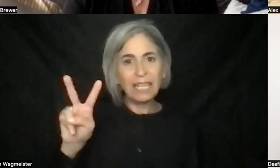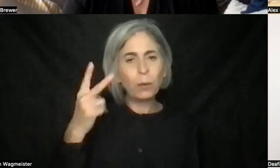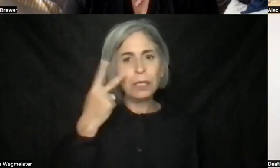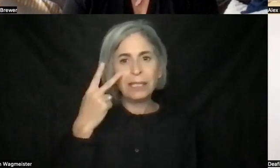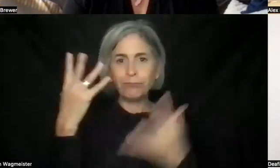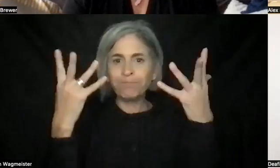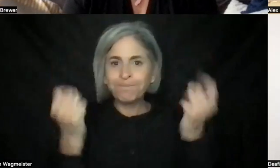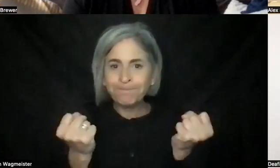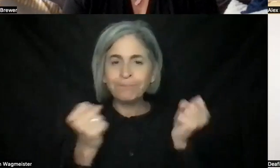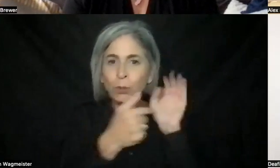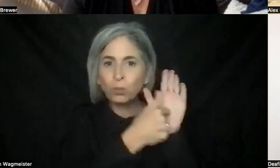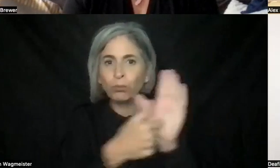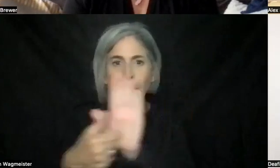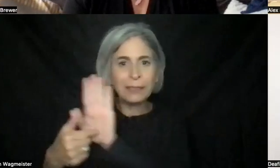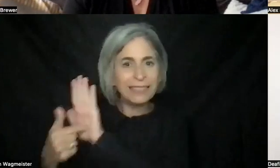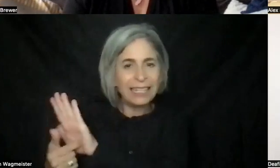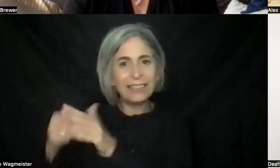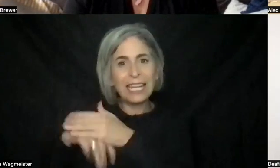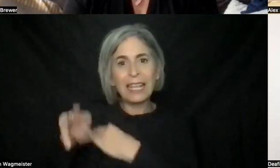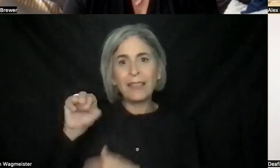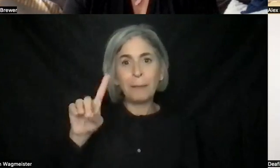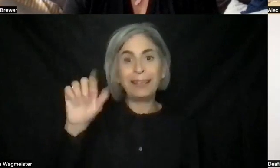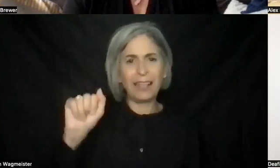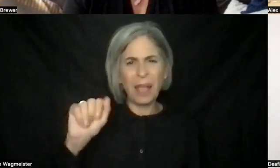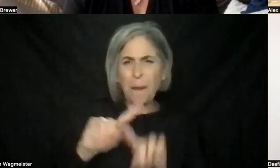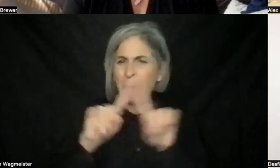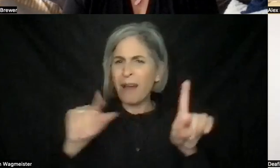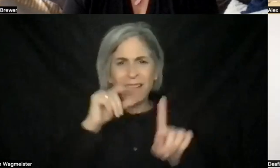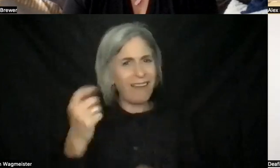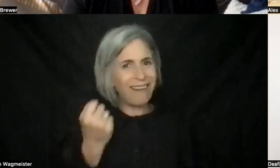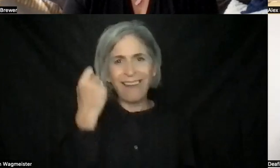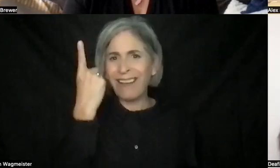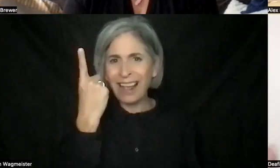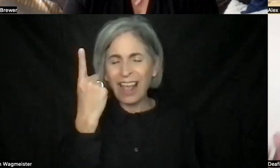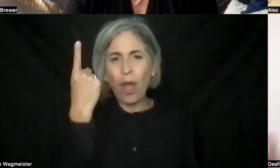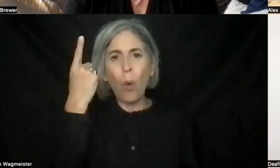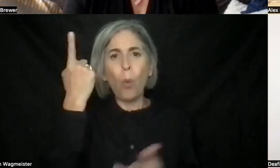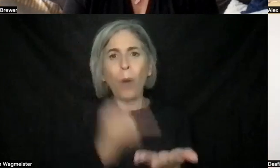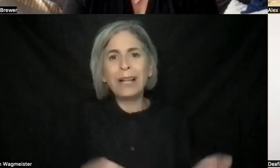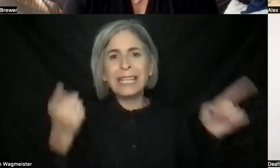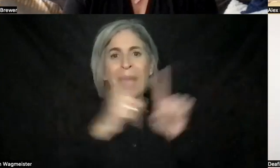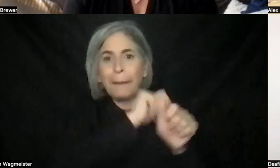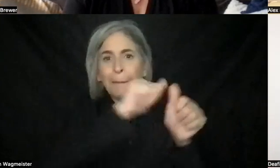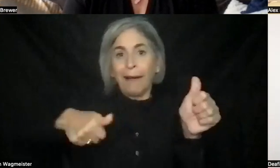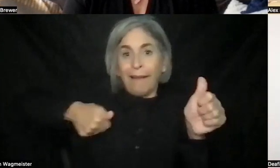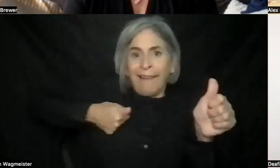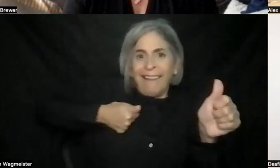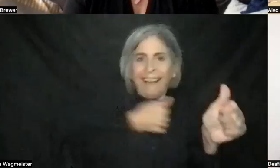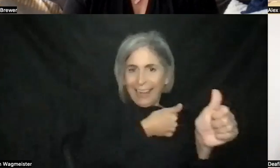representatives in the media, but we never understand what goes on behind the schemes. We never understand what